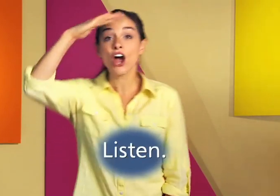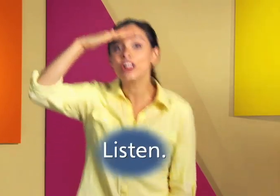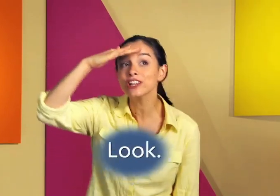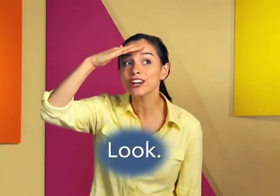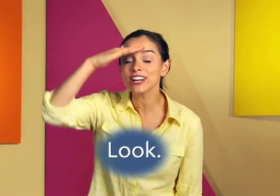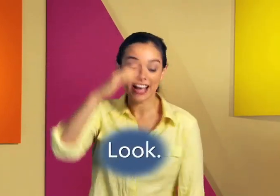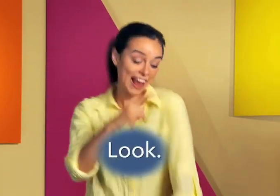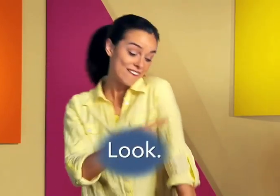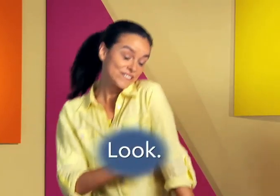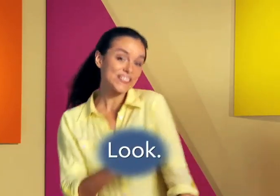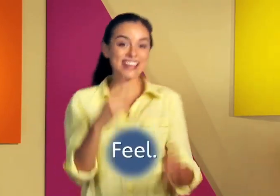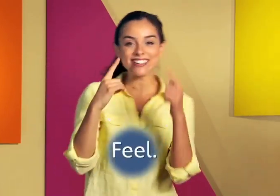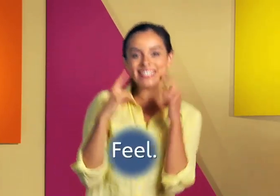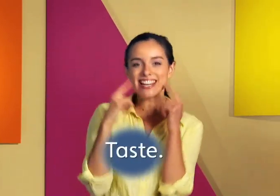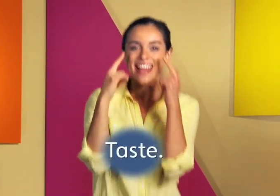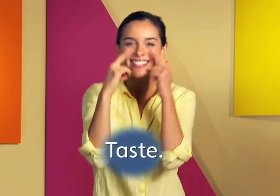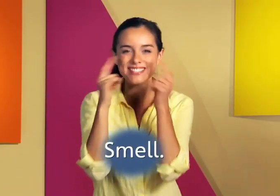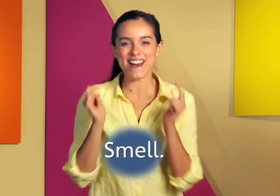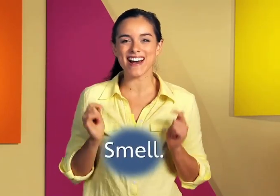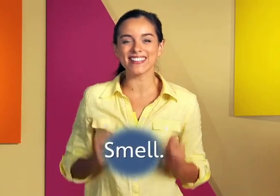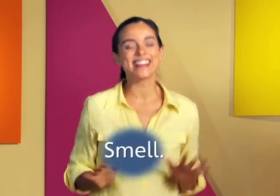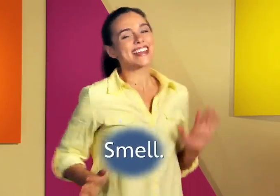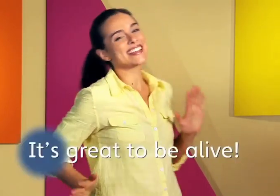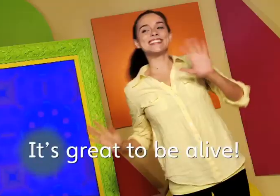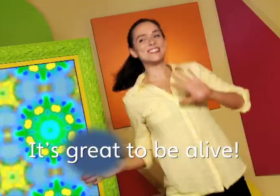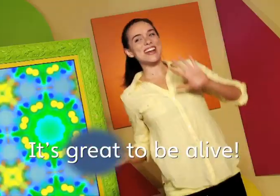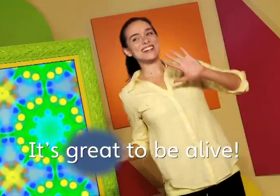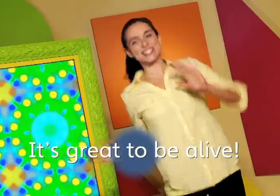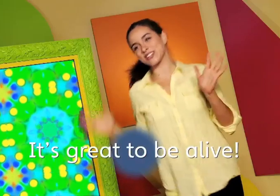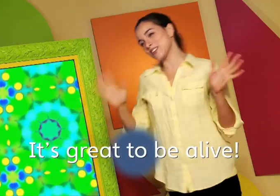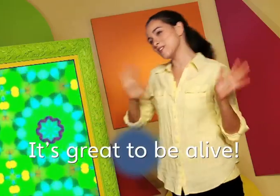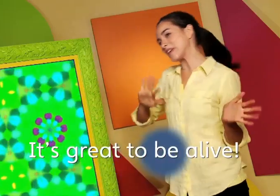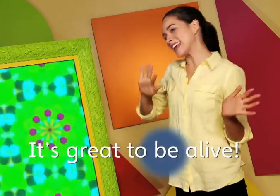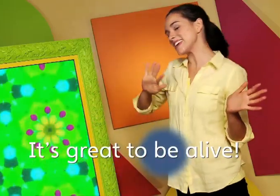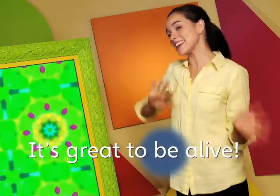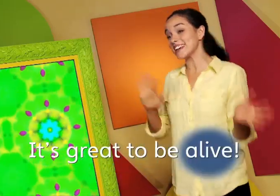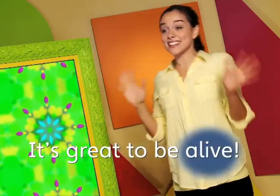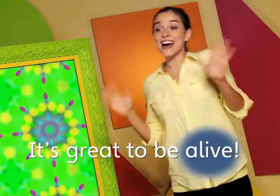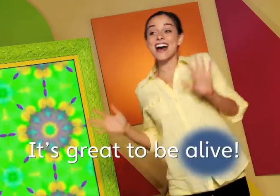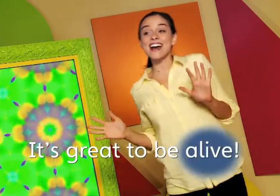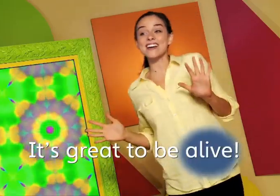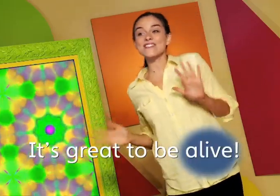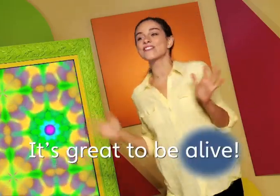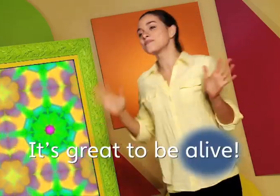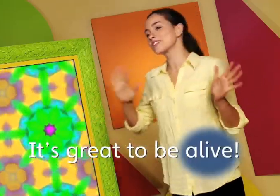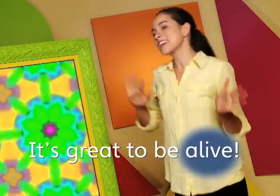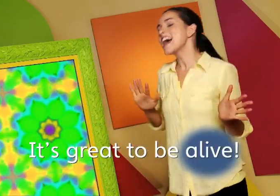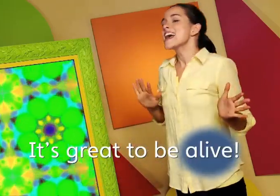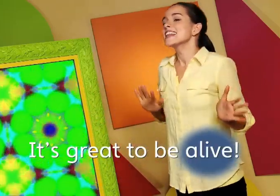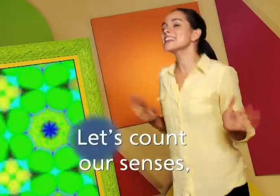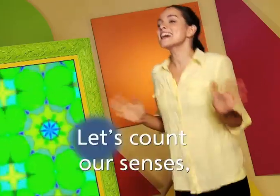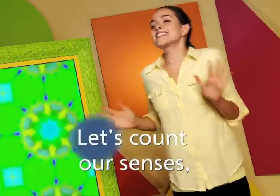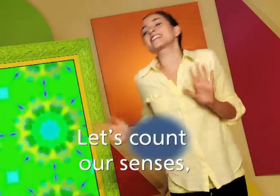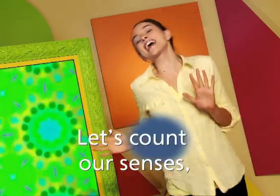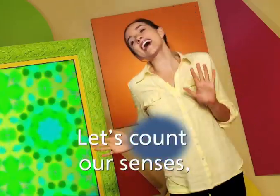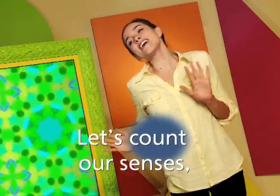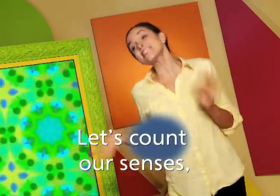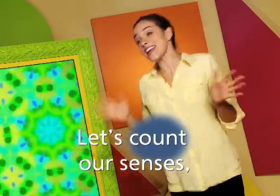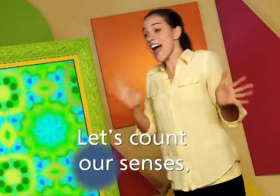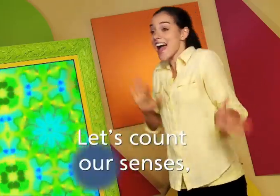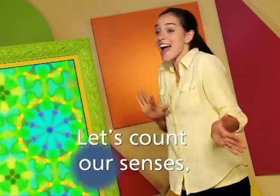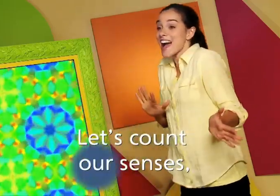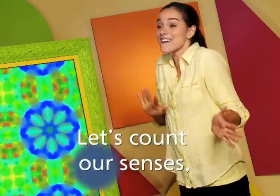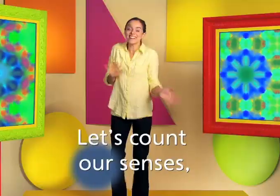our